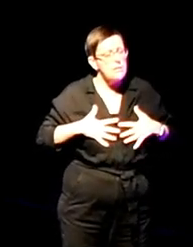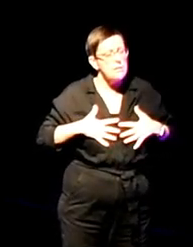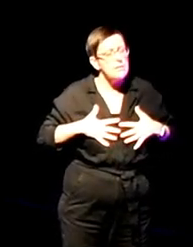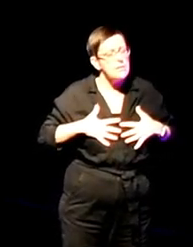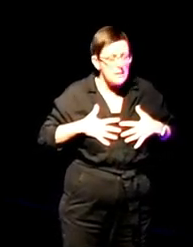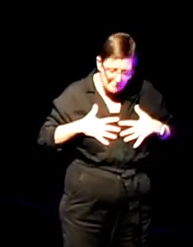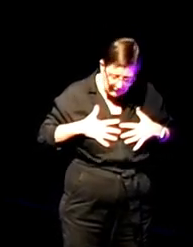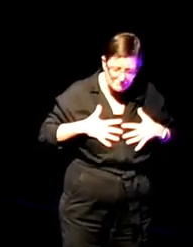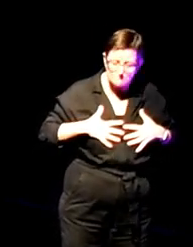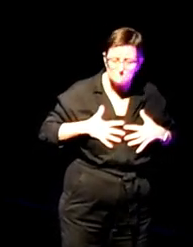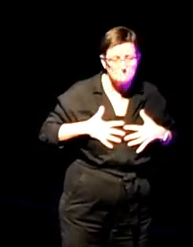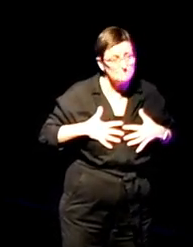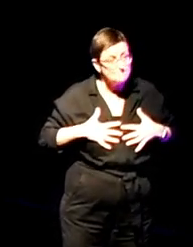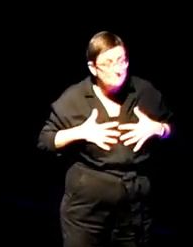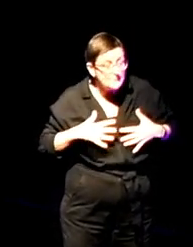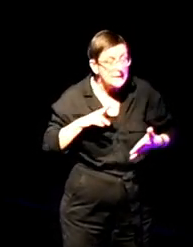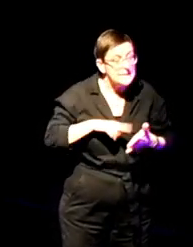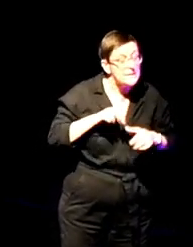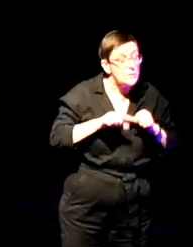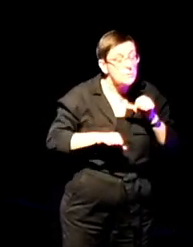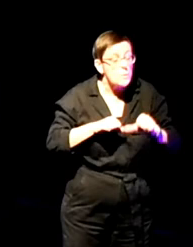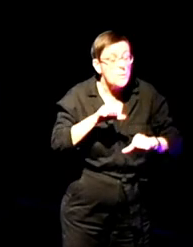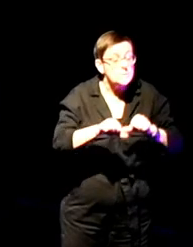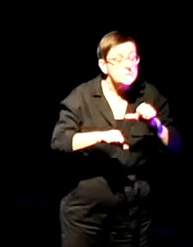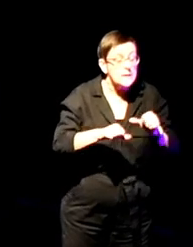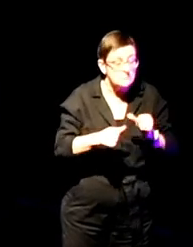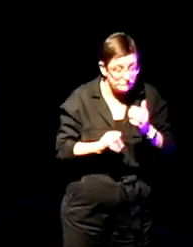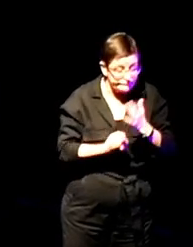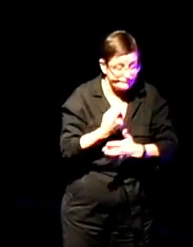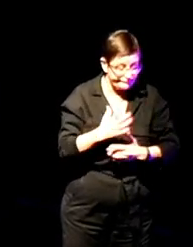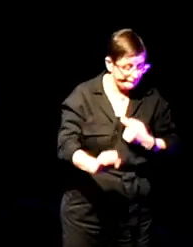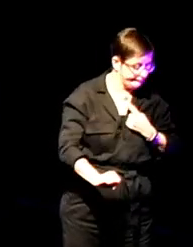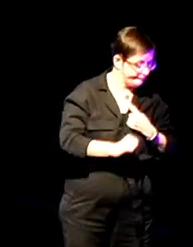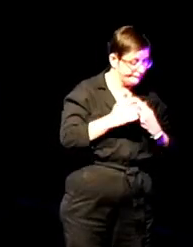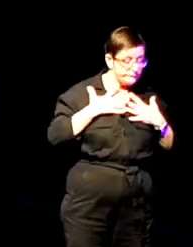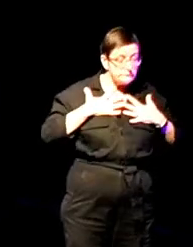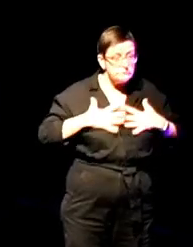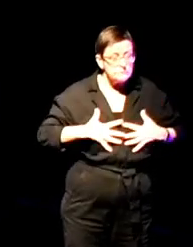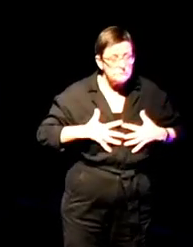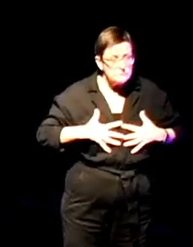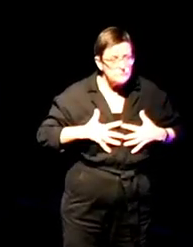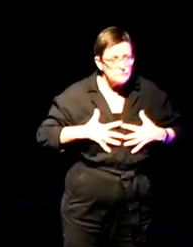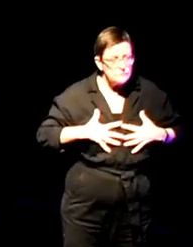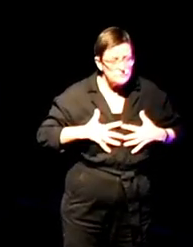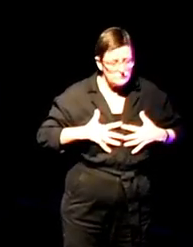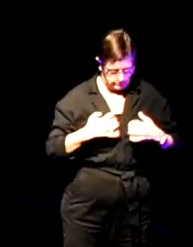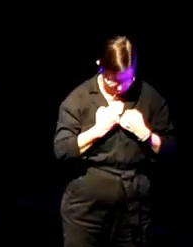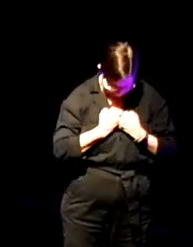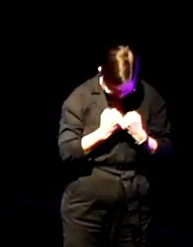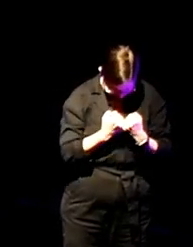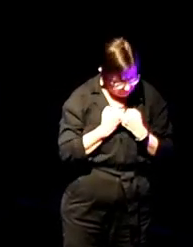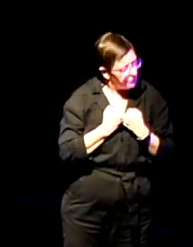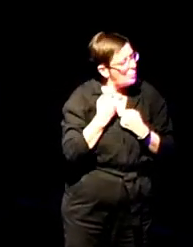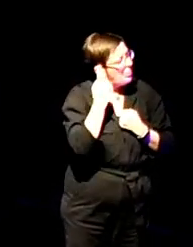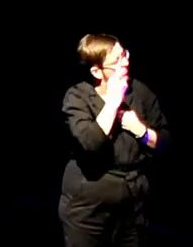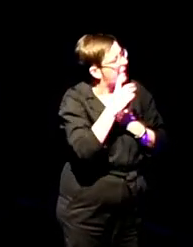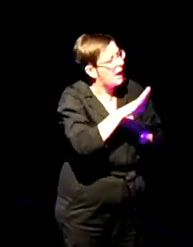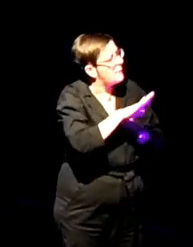processes. Sometimes I think humans constantly think of ourselves as not big.